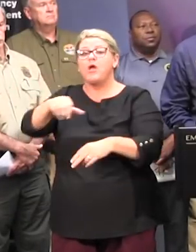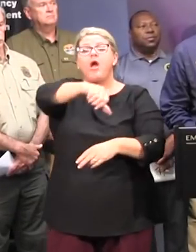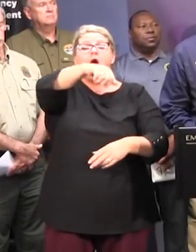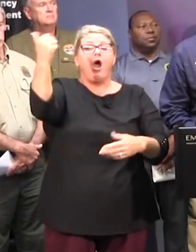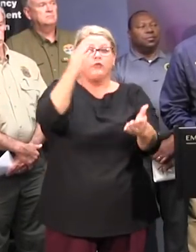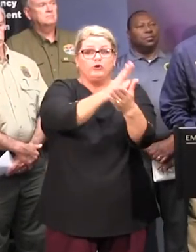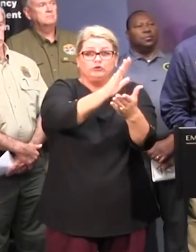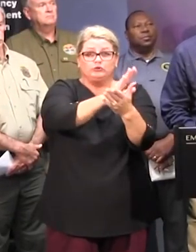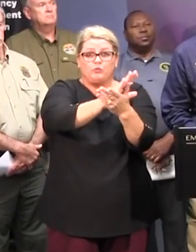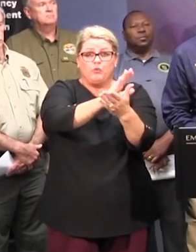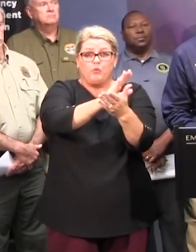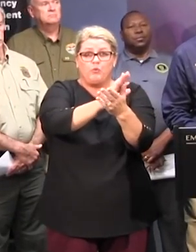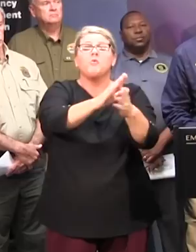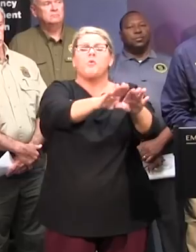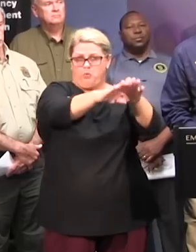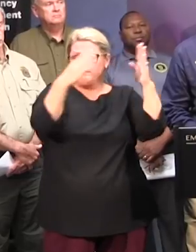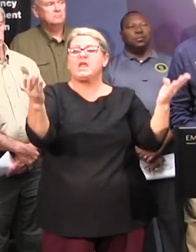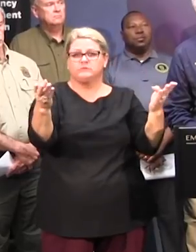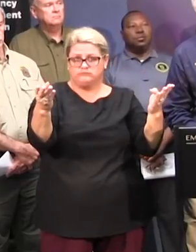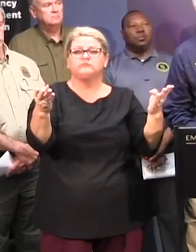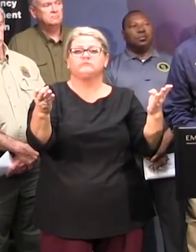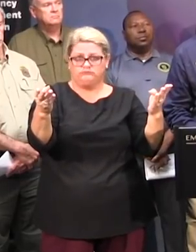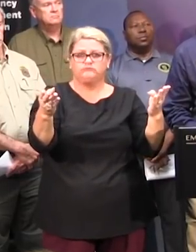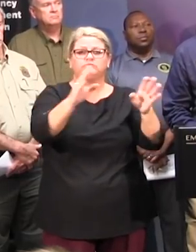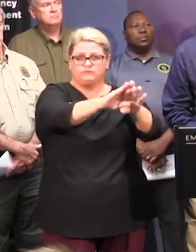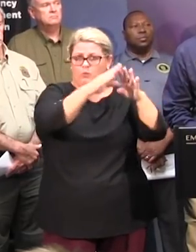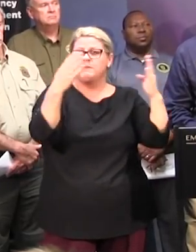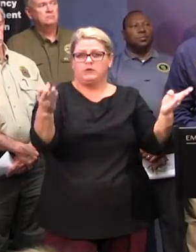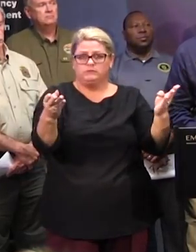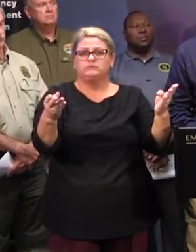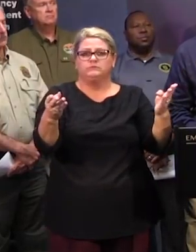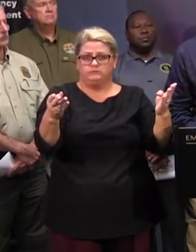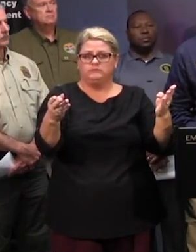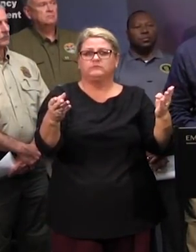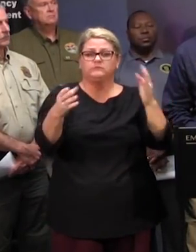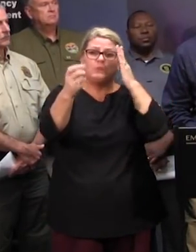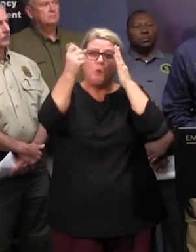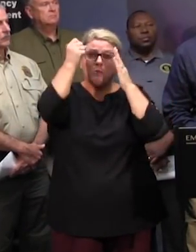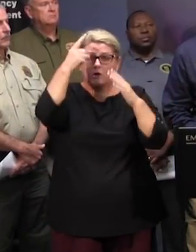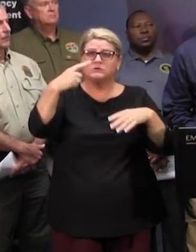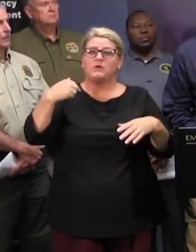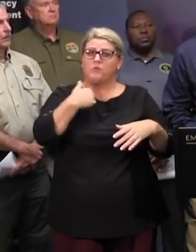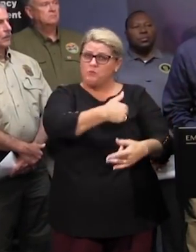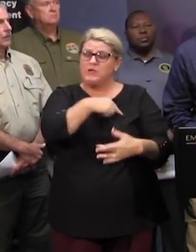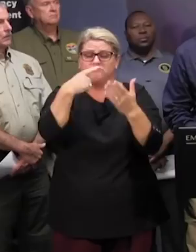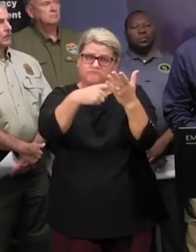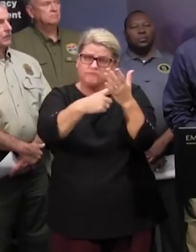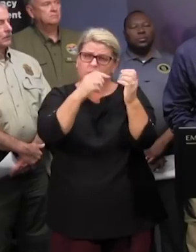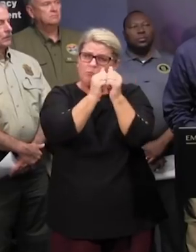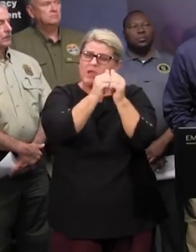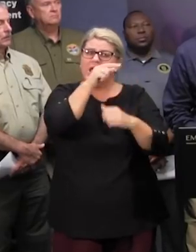returned to the local officials all of these orders of course are done in close concert and